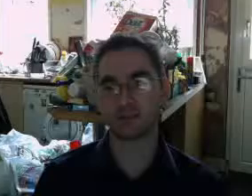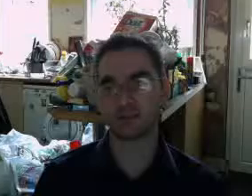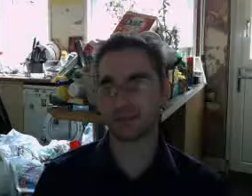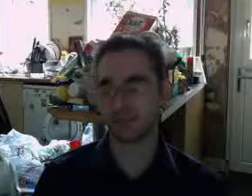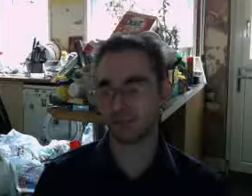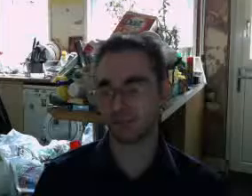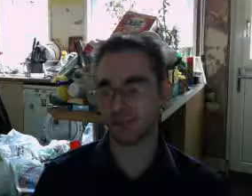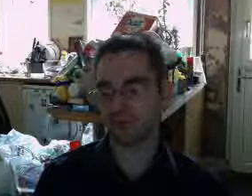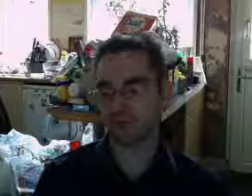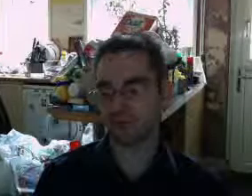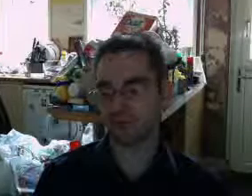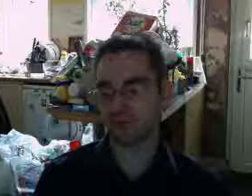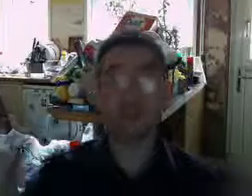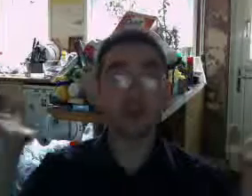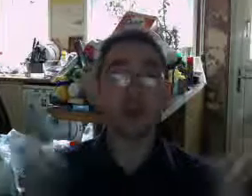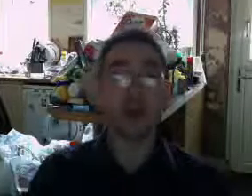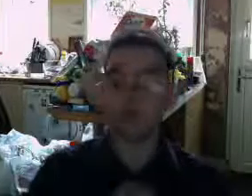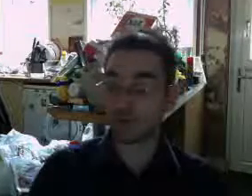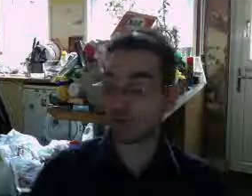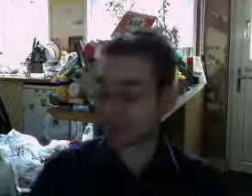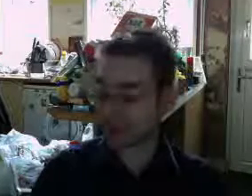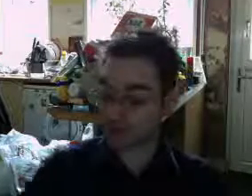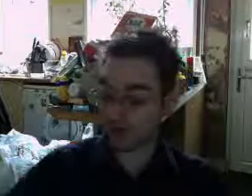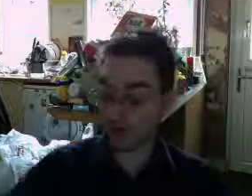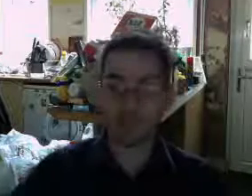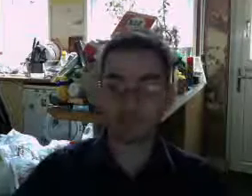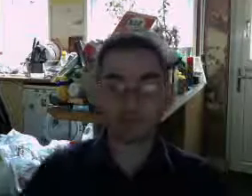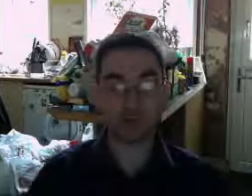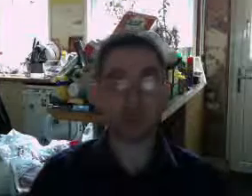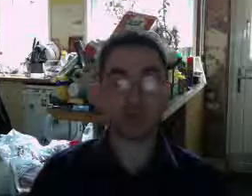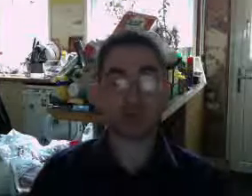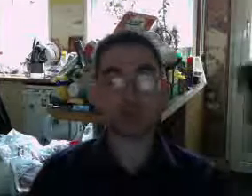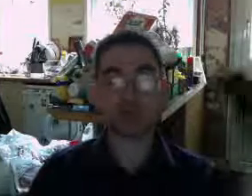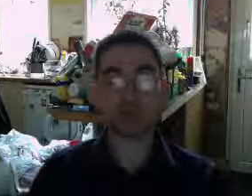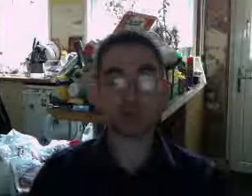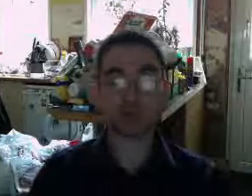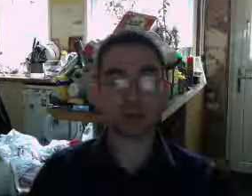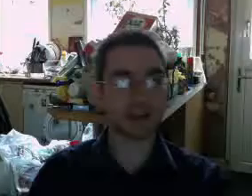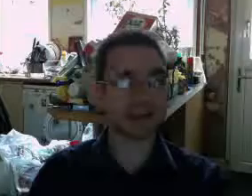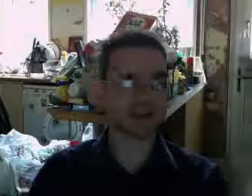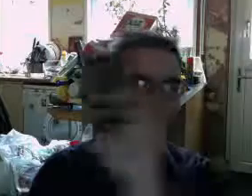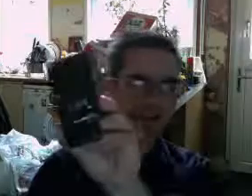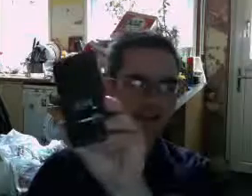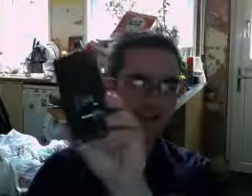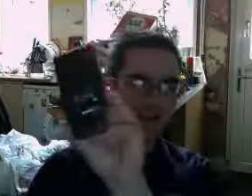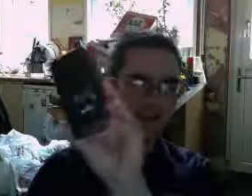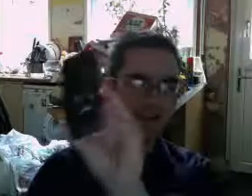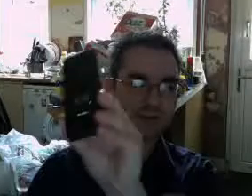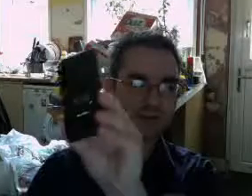feeling pretty rough. The good thing is, through the miracles of modern science and technology,